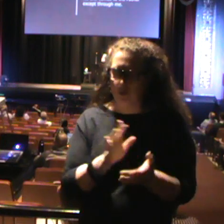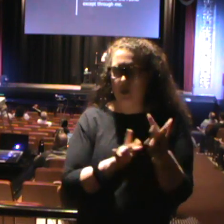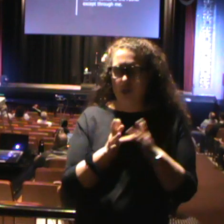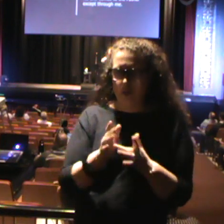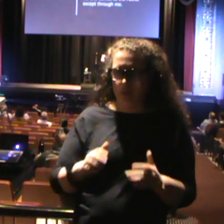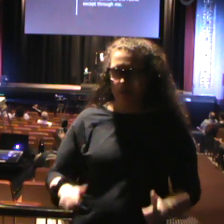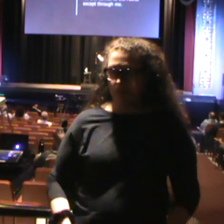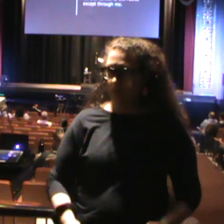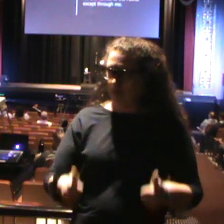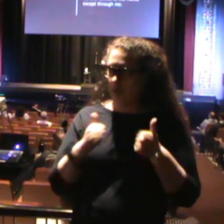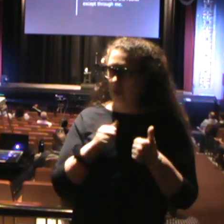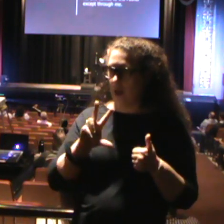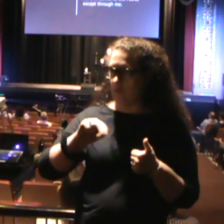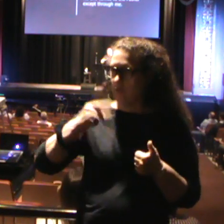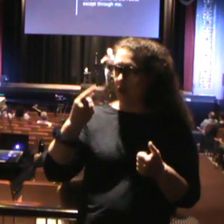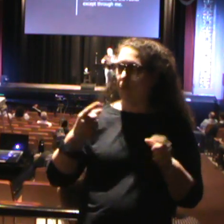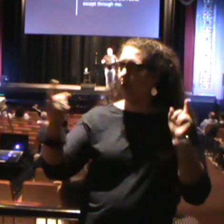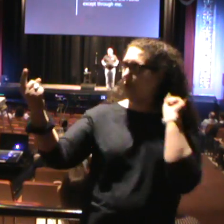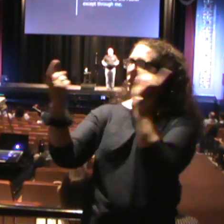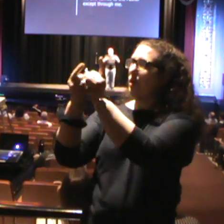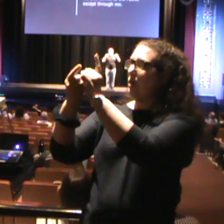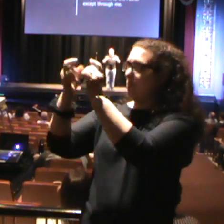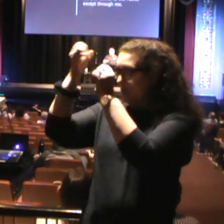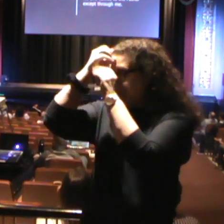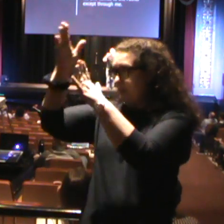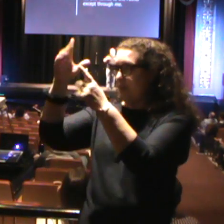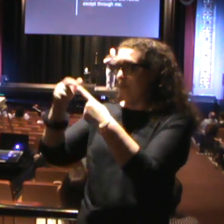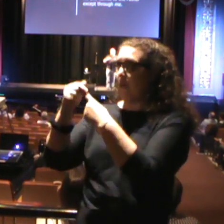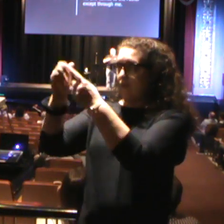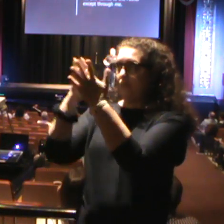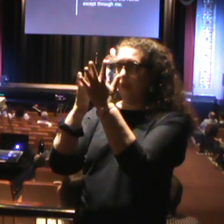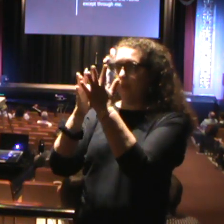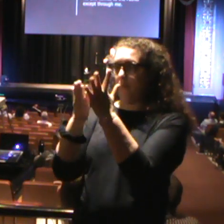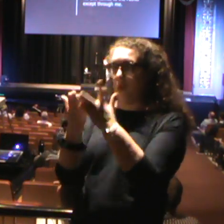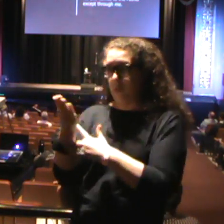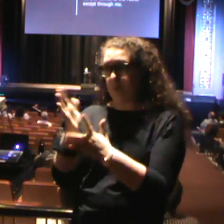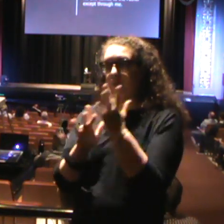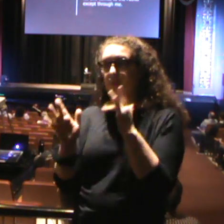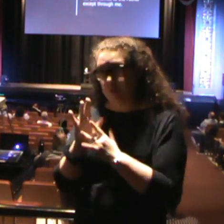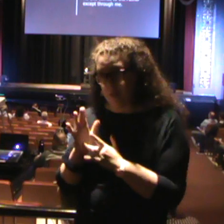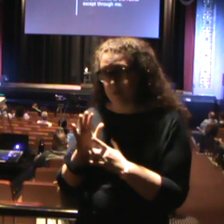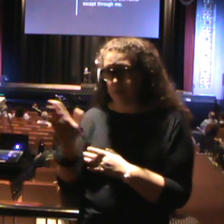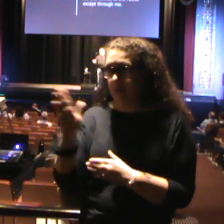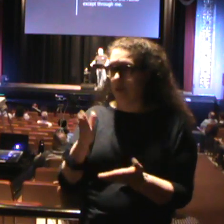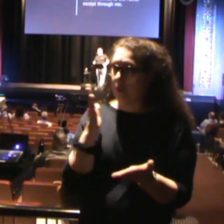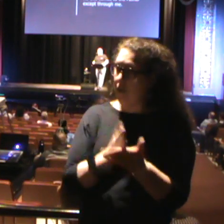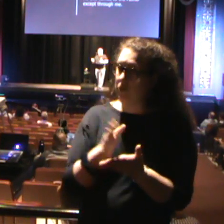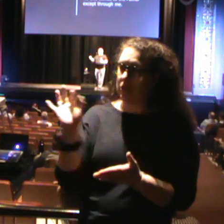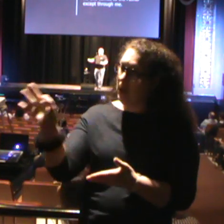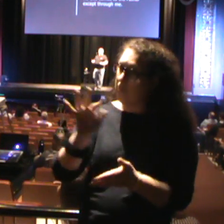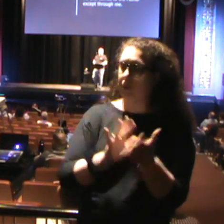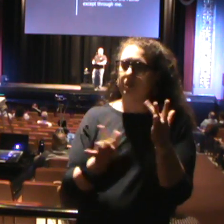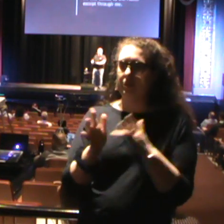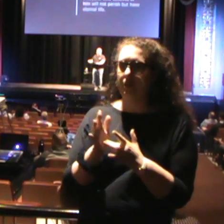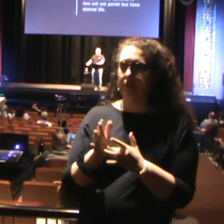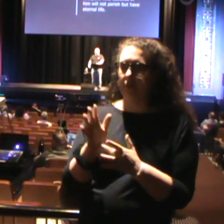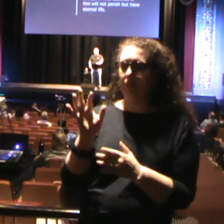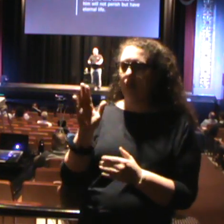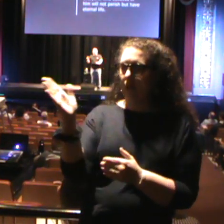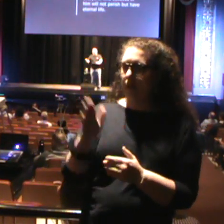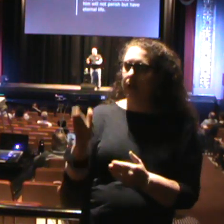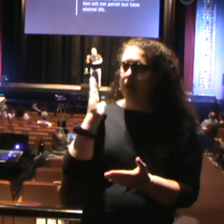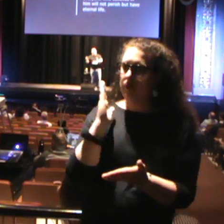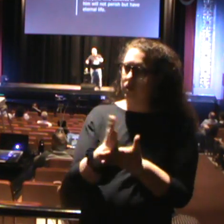And no one come to the Father except through me. Never stop preaching Jesus. Never stop preaching John 3